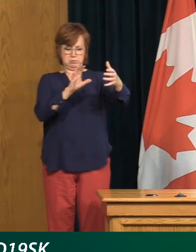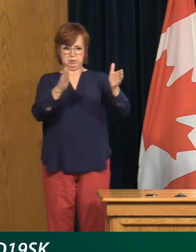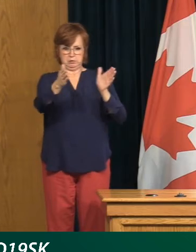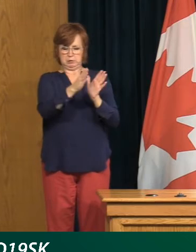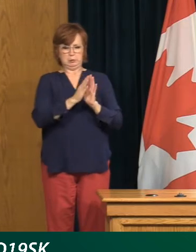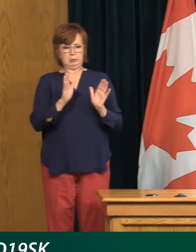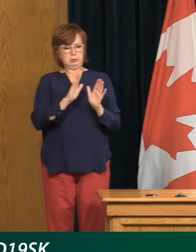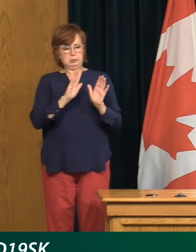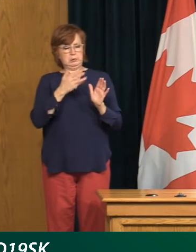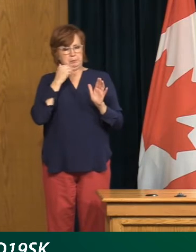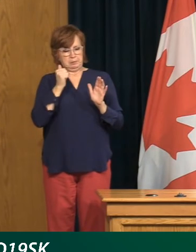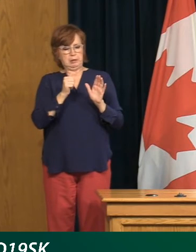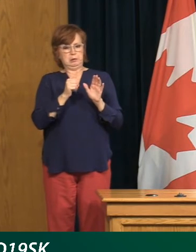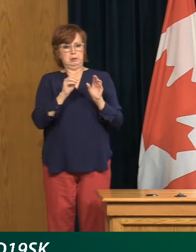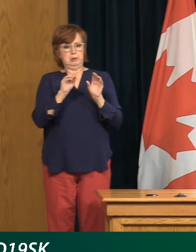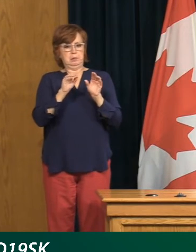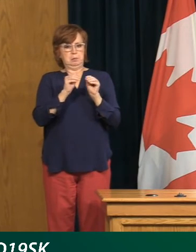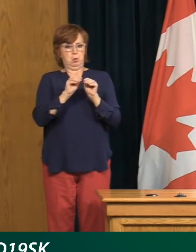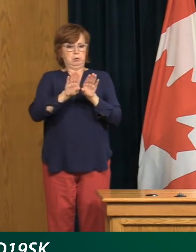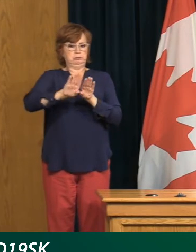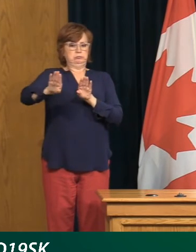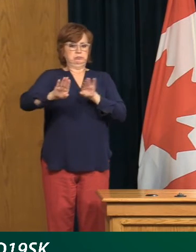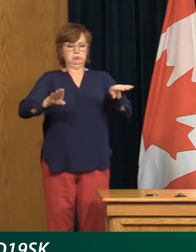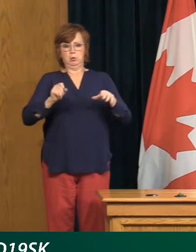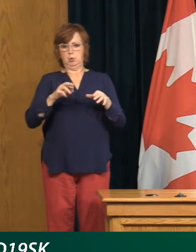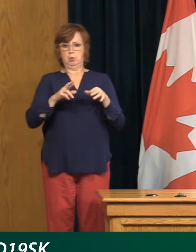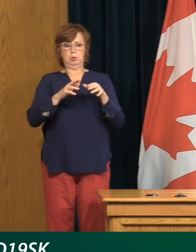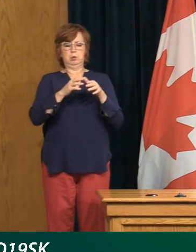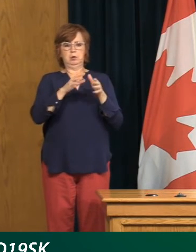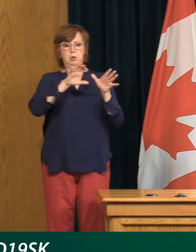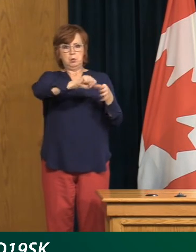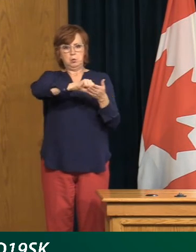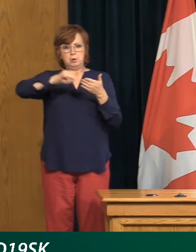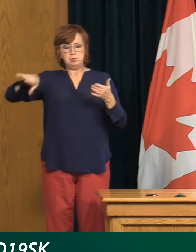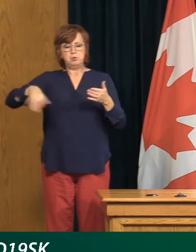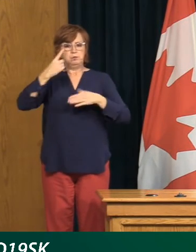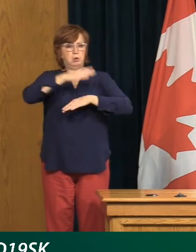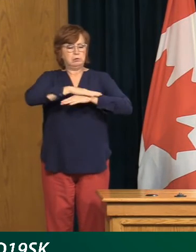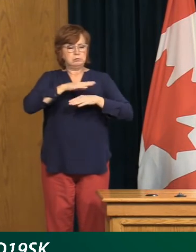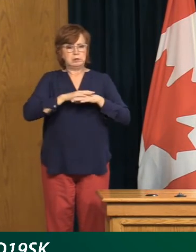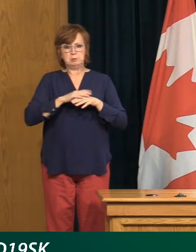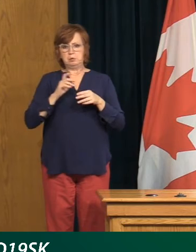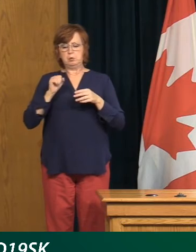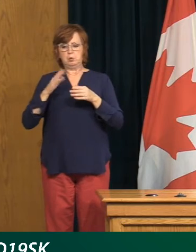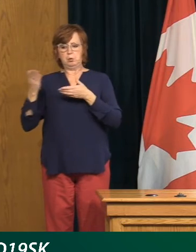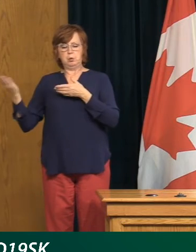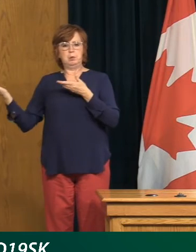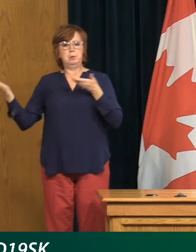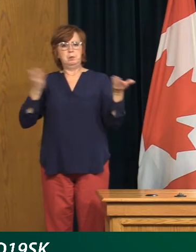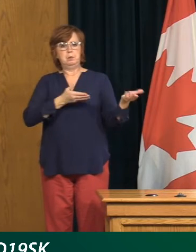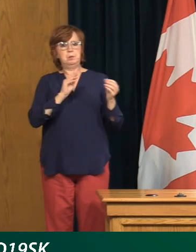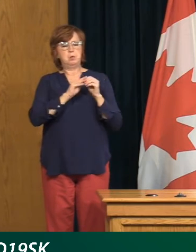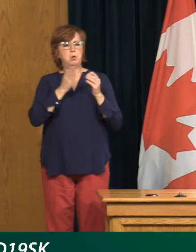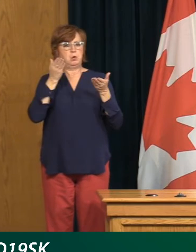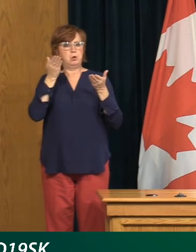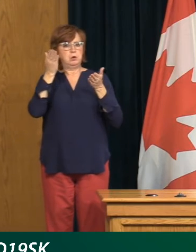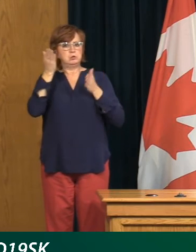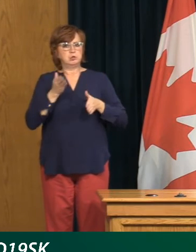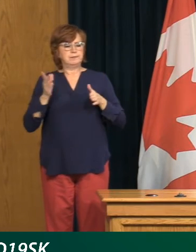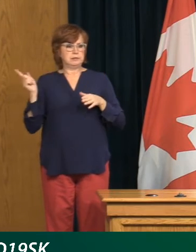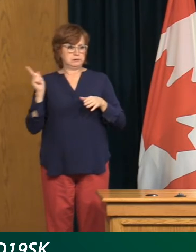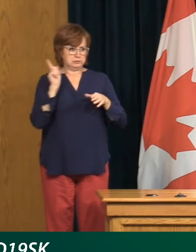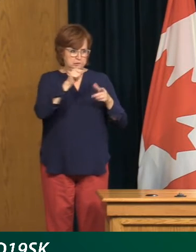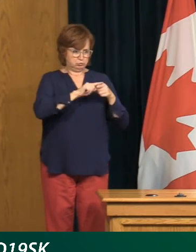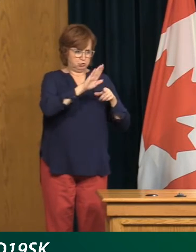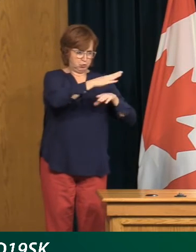their assigned seating and, you know, be served whether it's food or drink. I think that at this point is what we need to do.